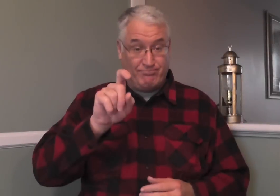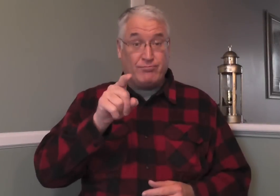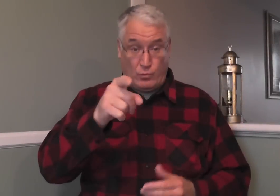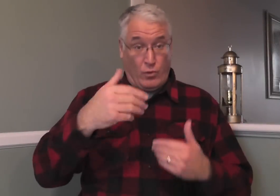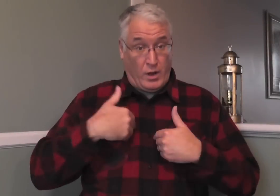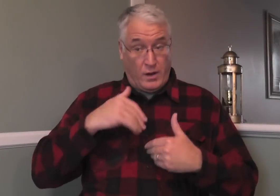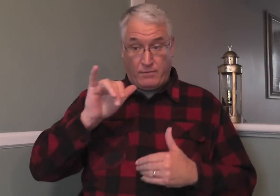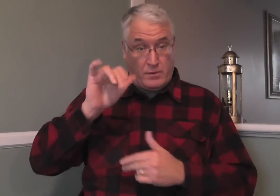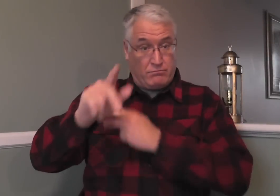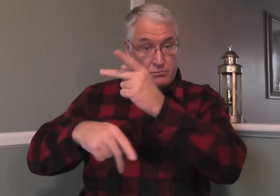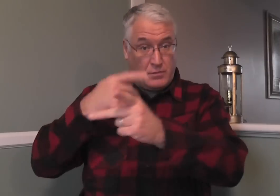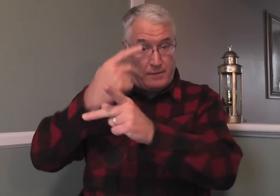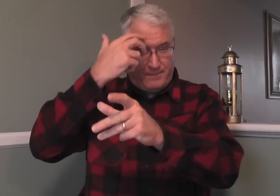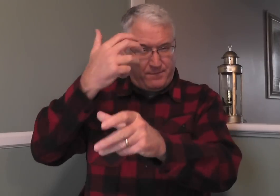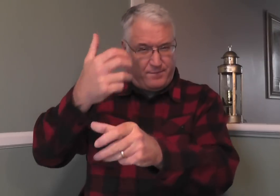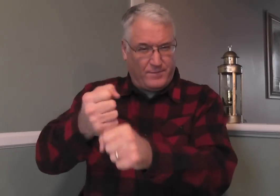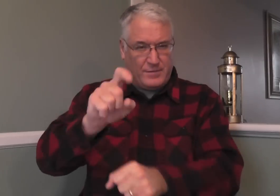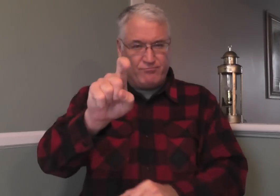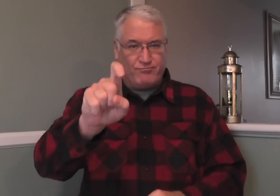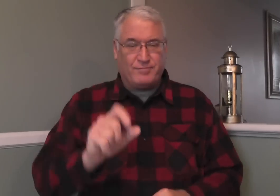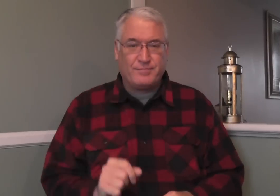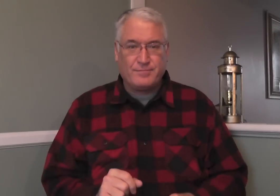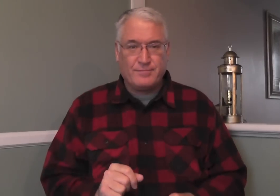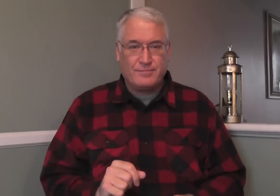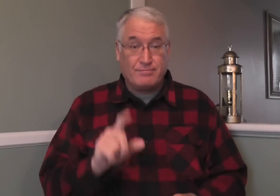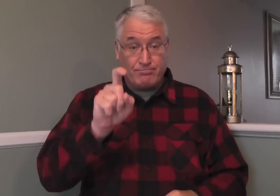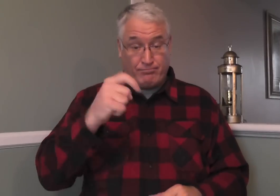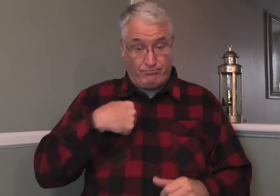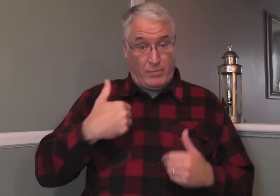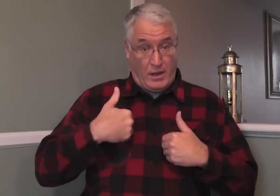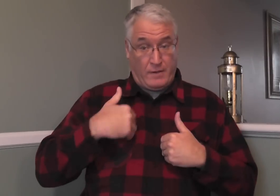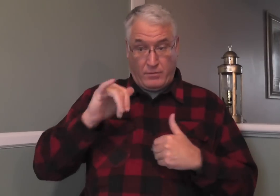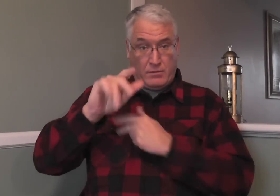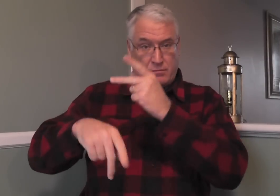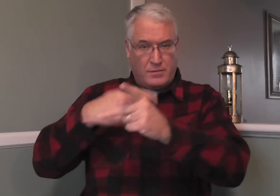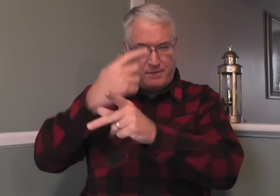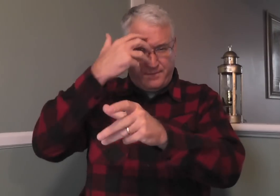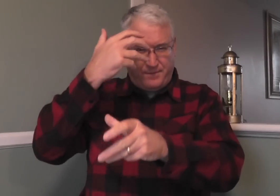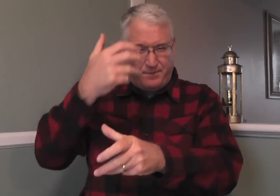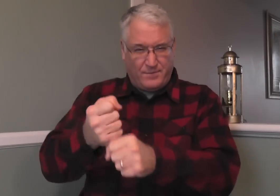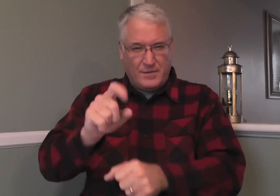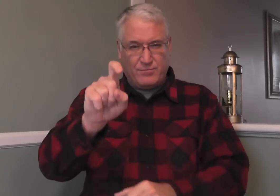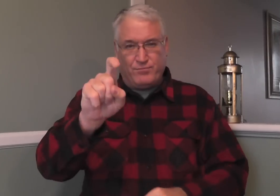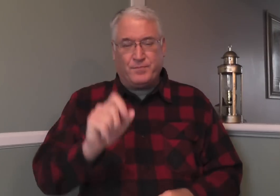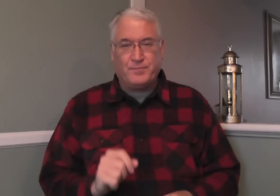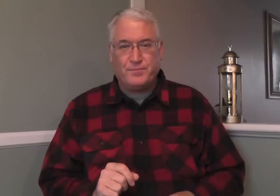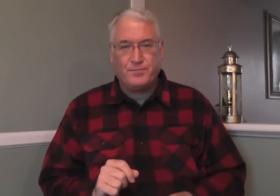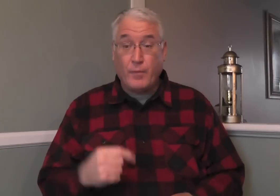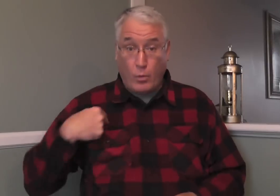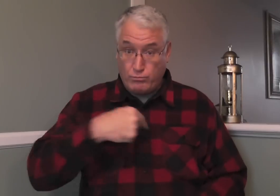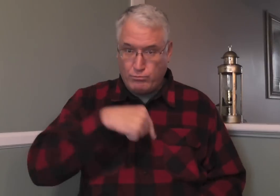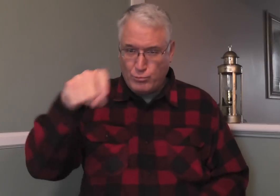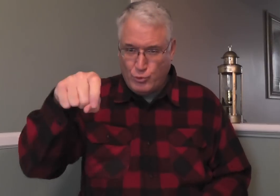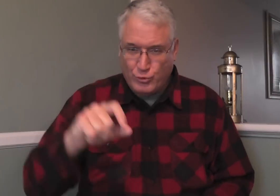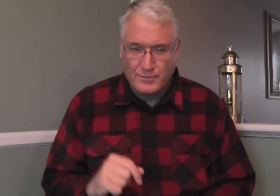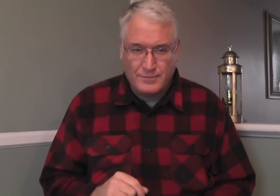Question. Do you have that kind of faith? Do I have that kind of faith? We should.